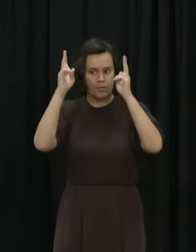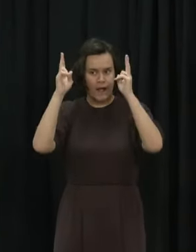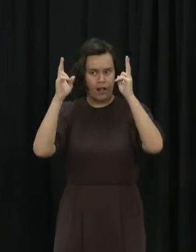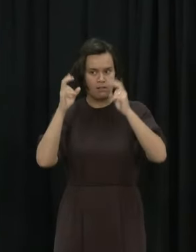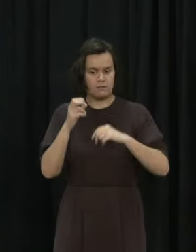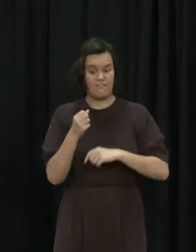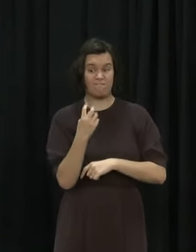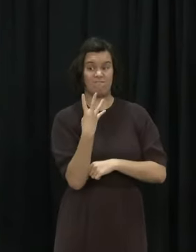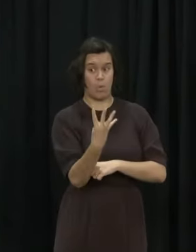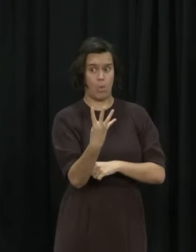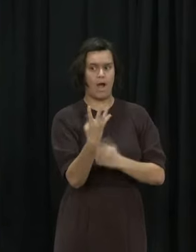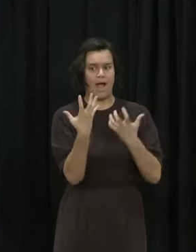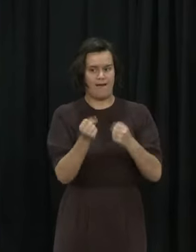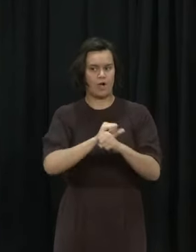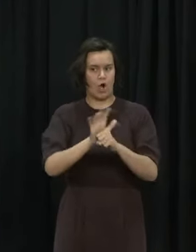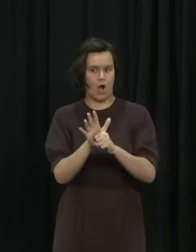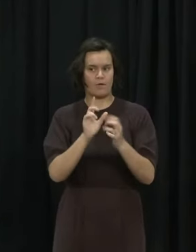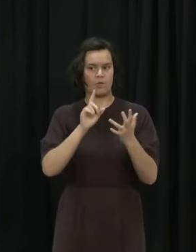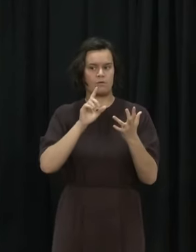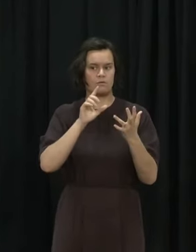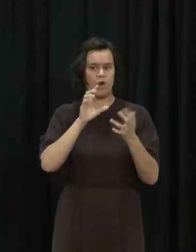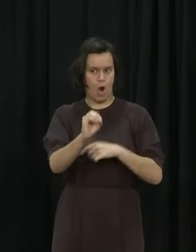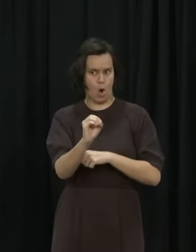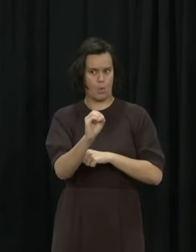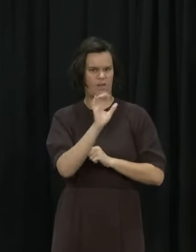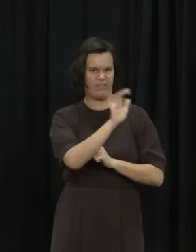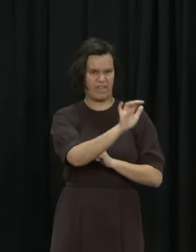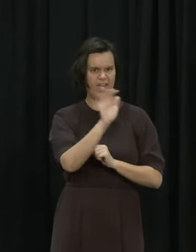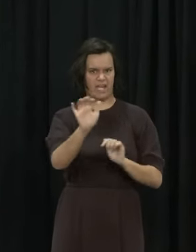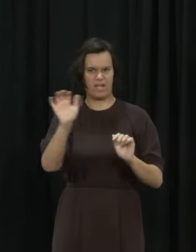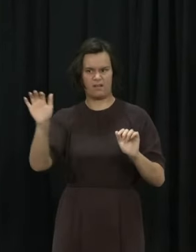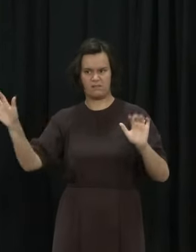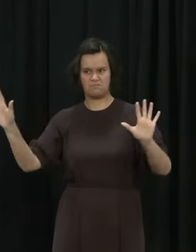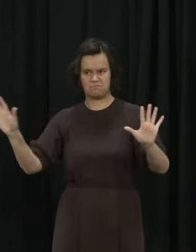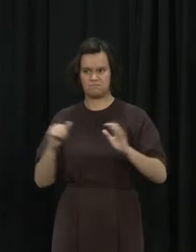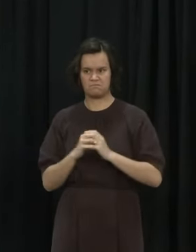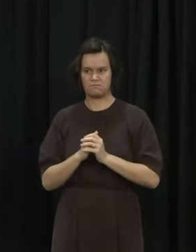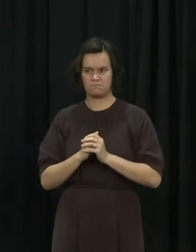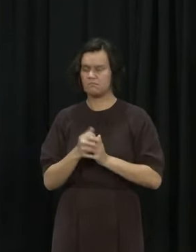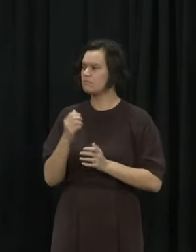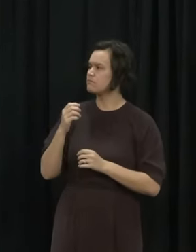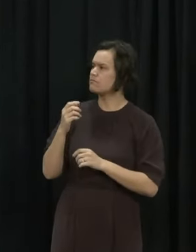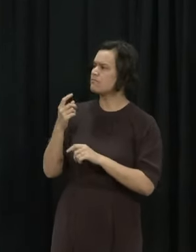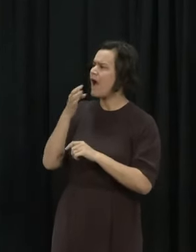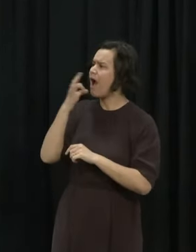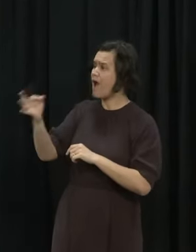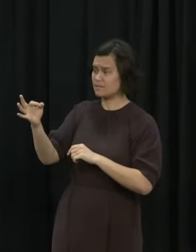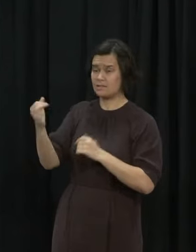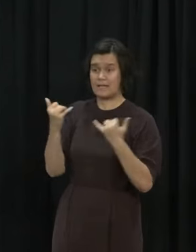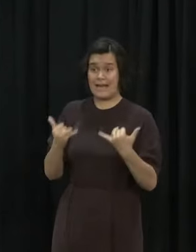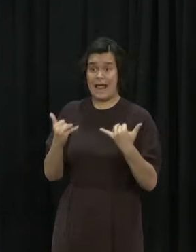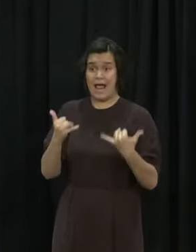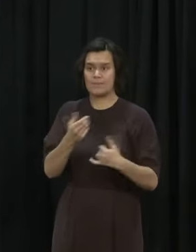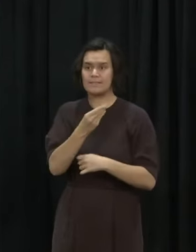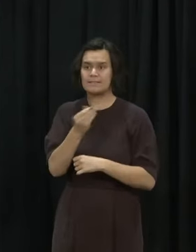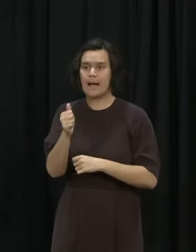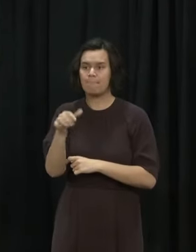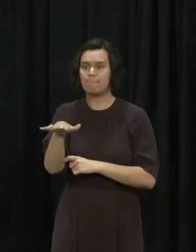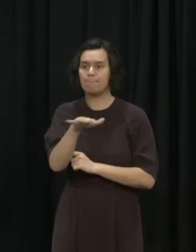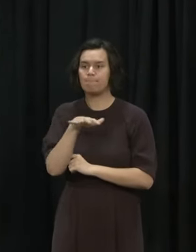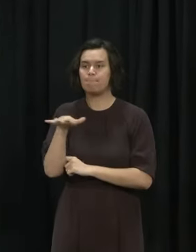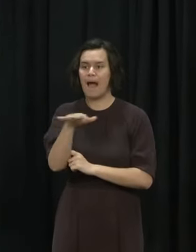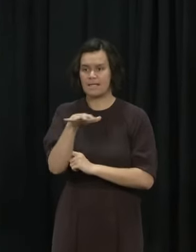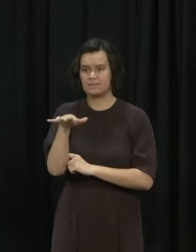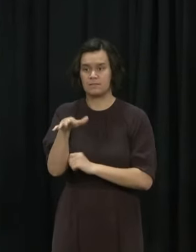network And in terms of the boost at the moment double jabbed to get into a lot of places can you see a point where we will have to be triple